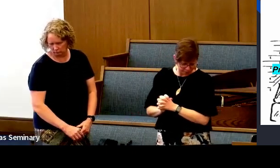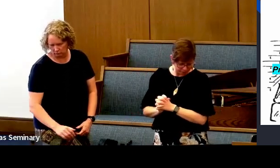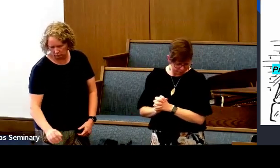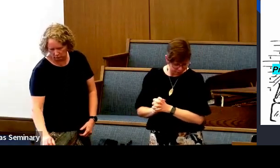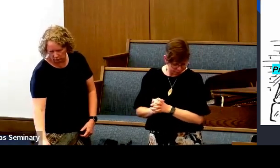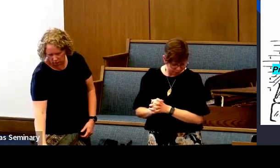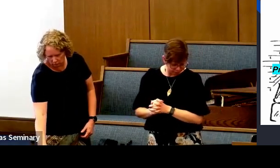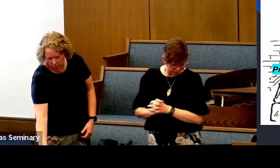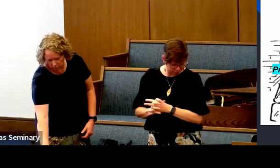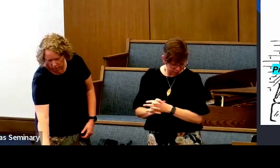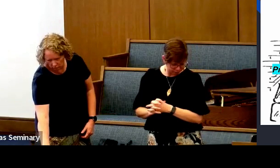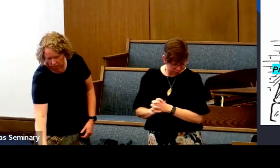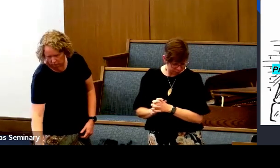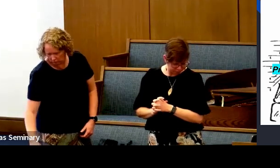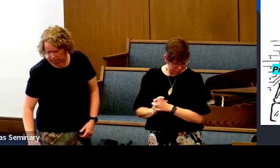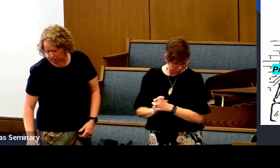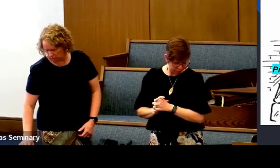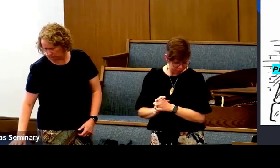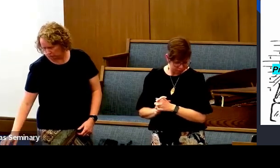A life without hope.